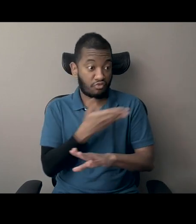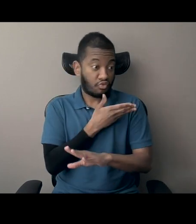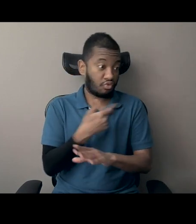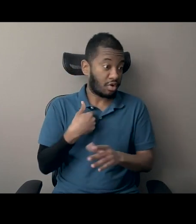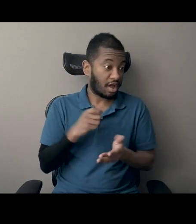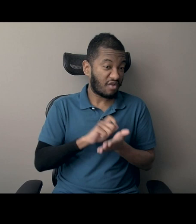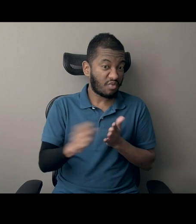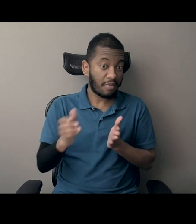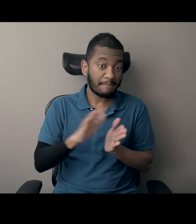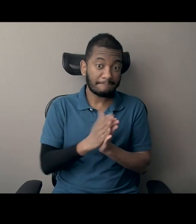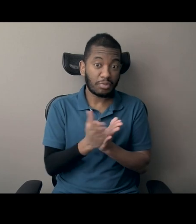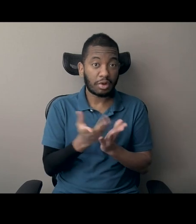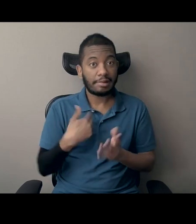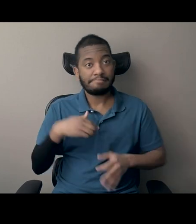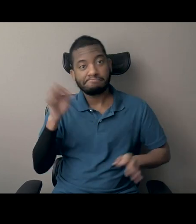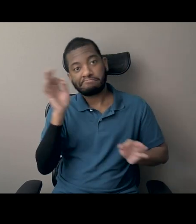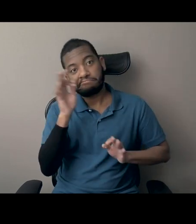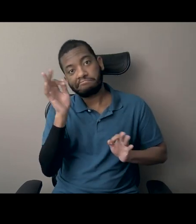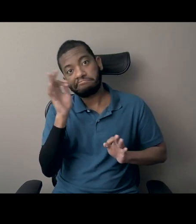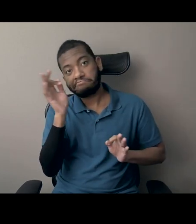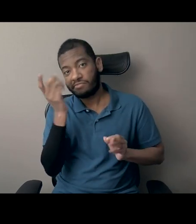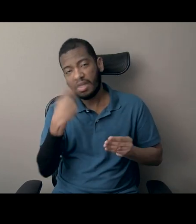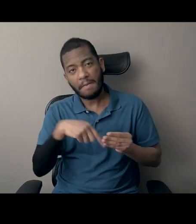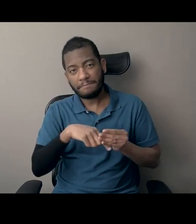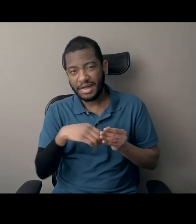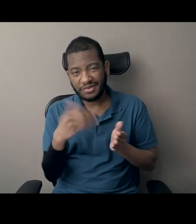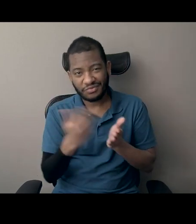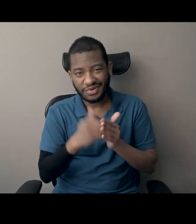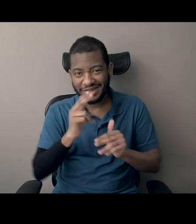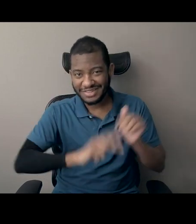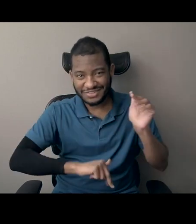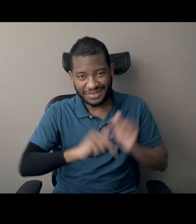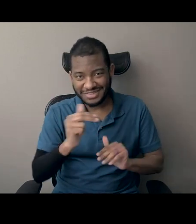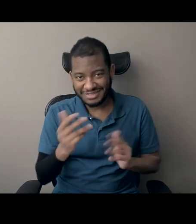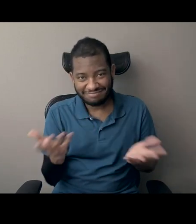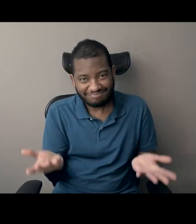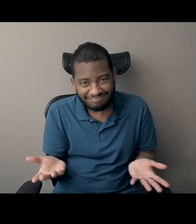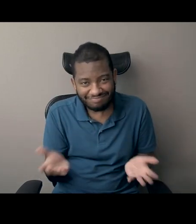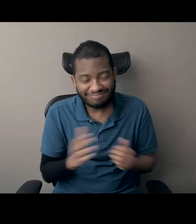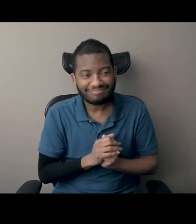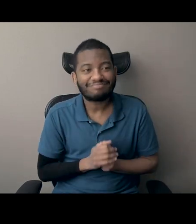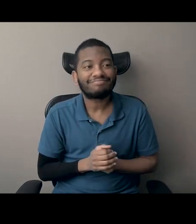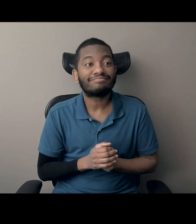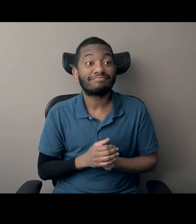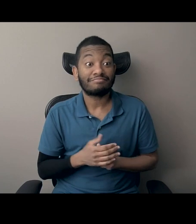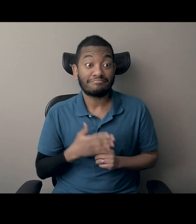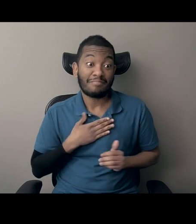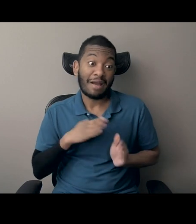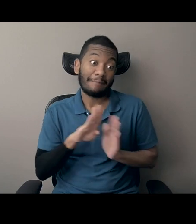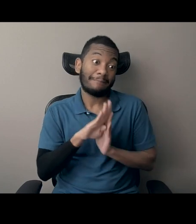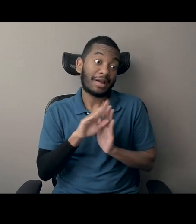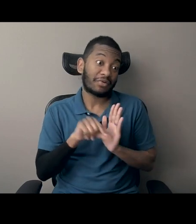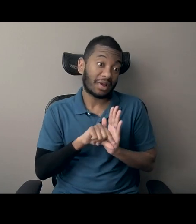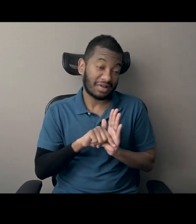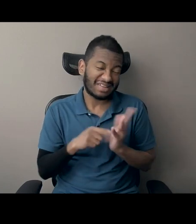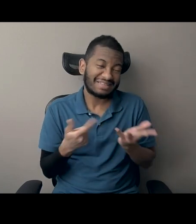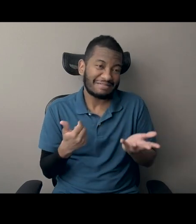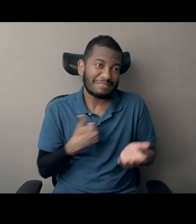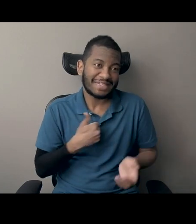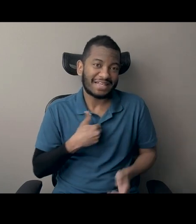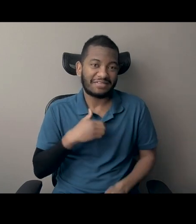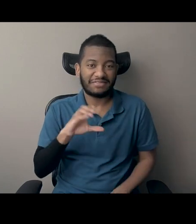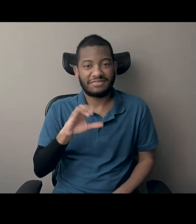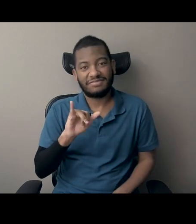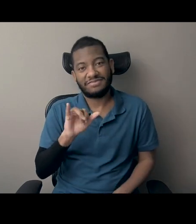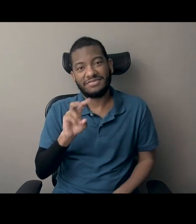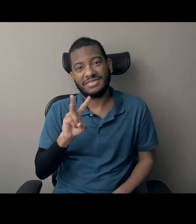reconstruction. When I started writing the book, my background, I am I'm a civil rights attorney, which makes it I think even even